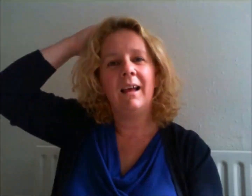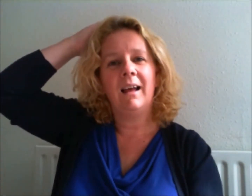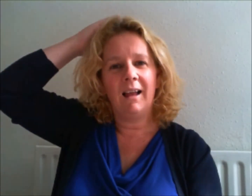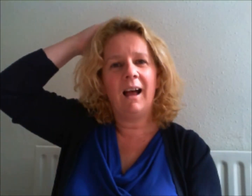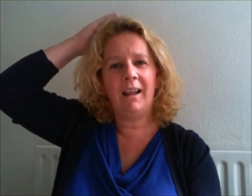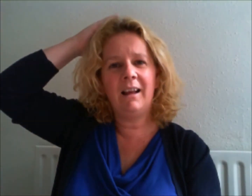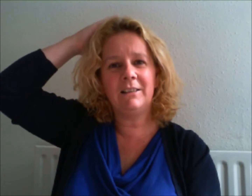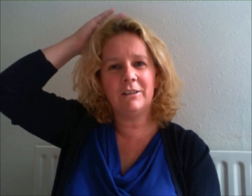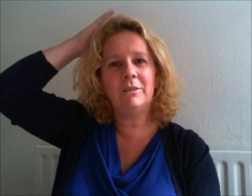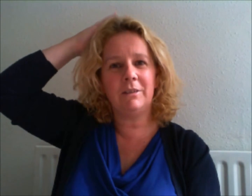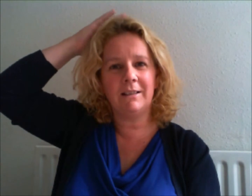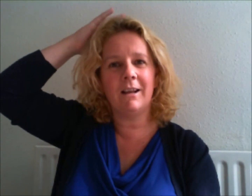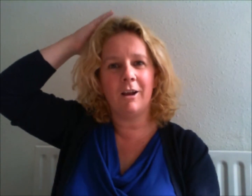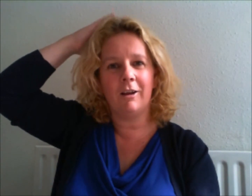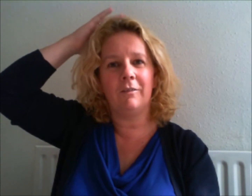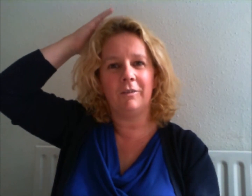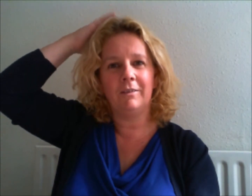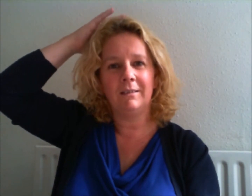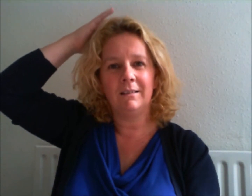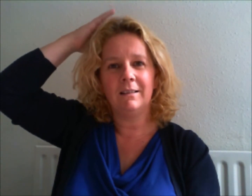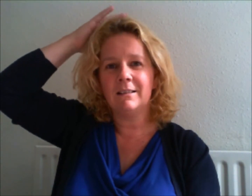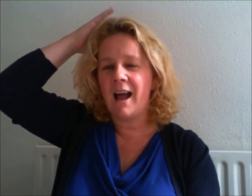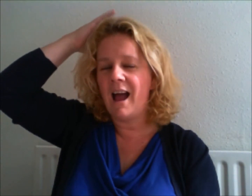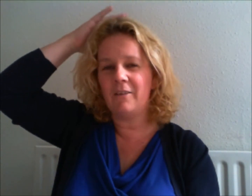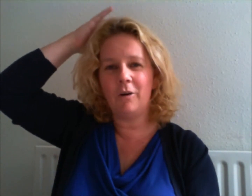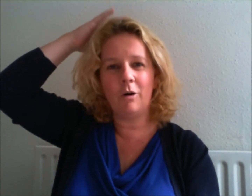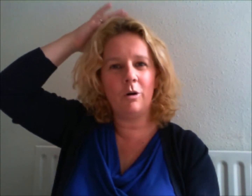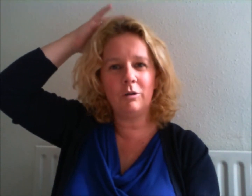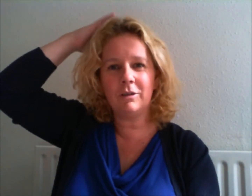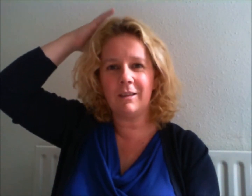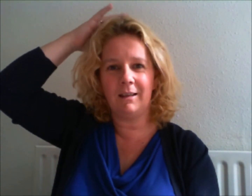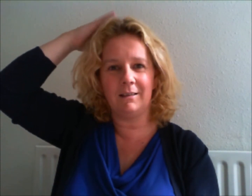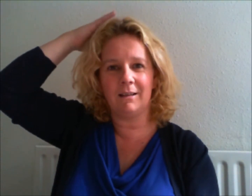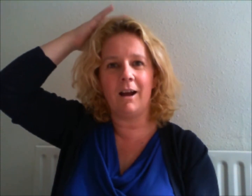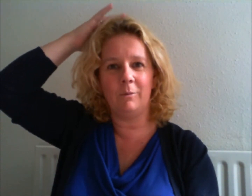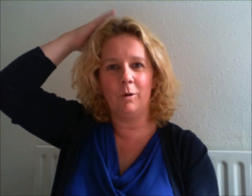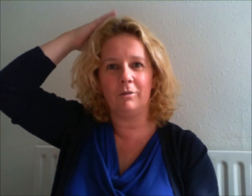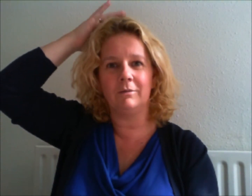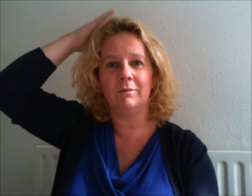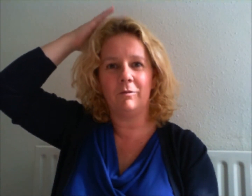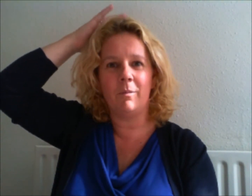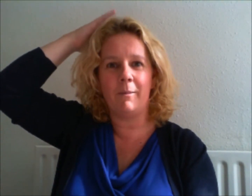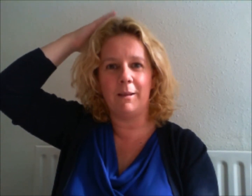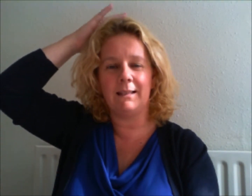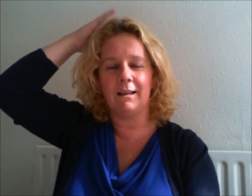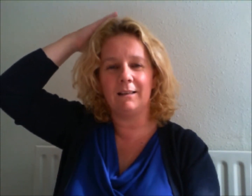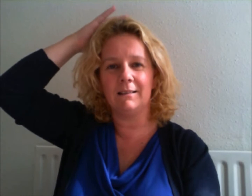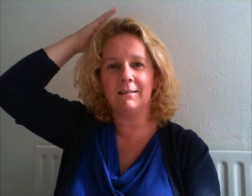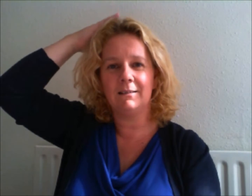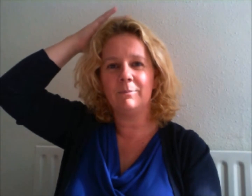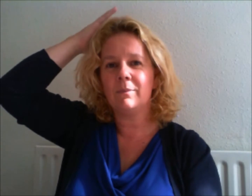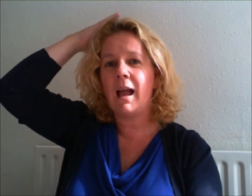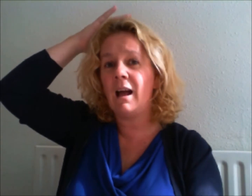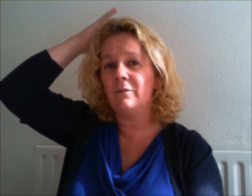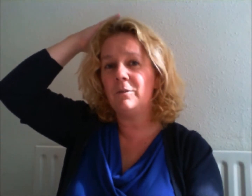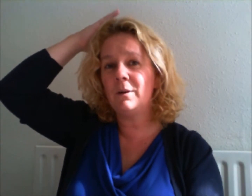And I do deserve to have all the things that I want for my business. And for